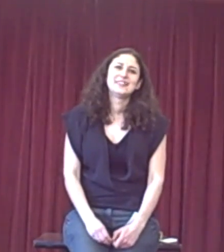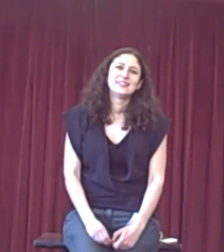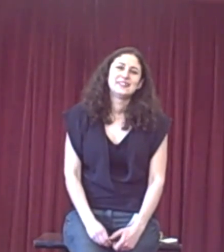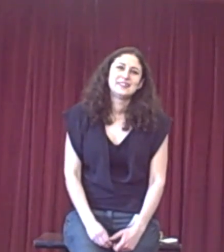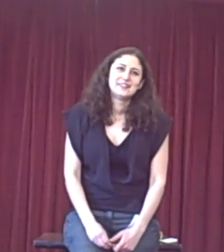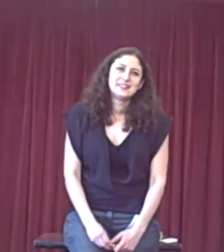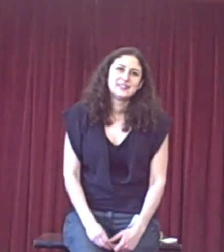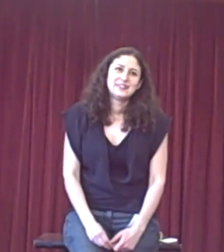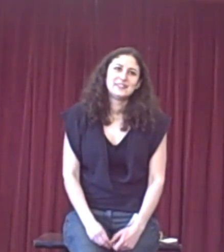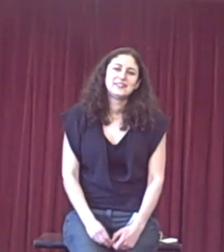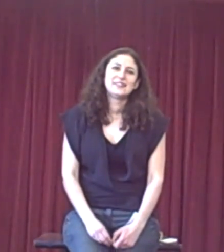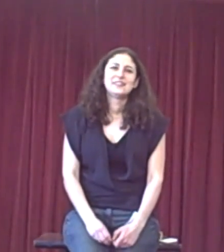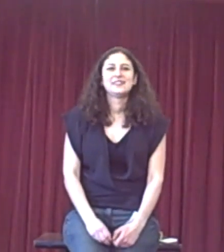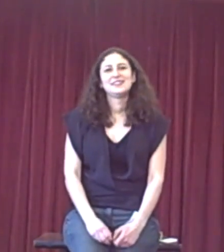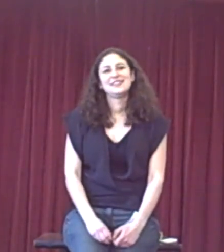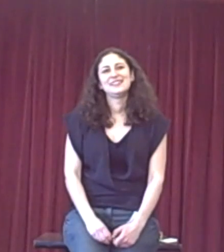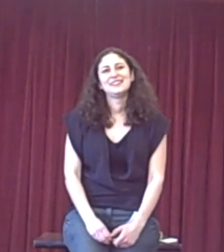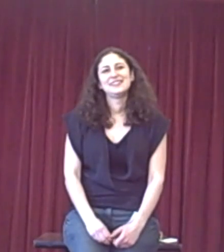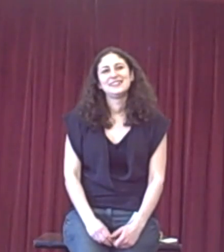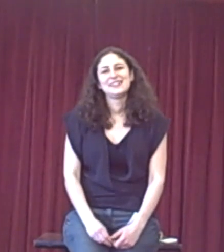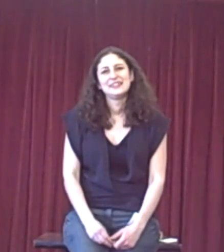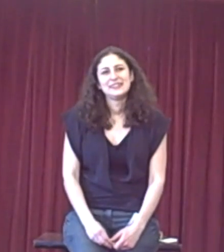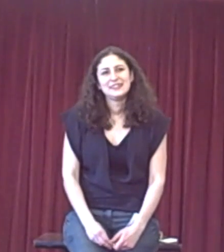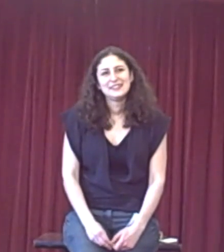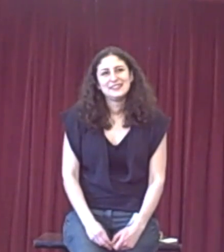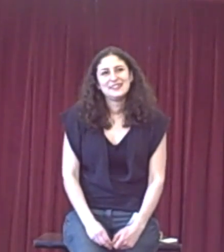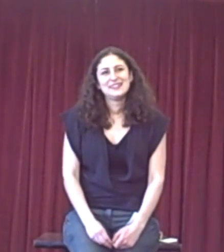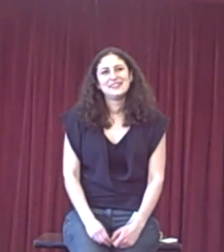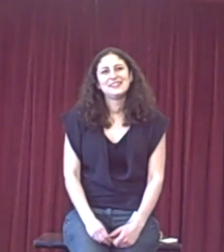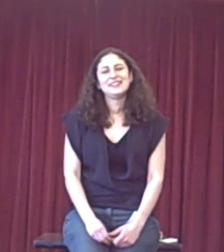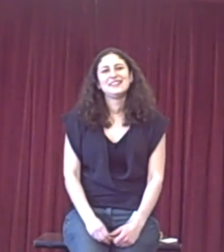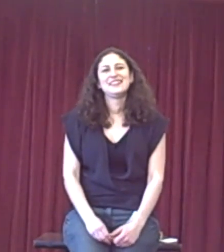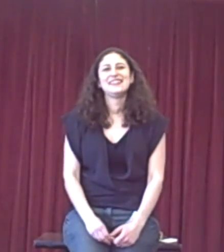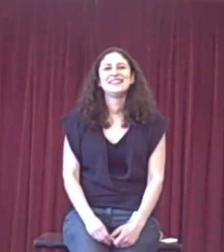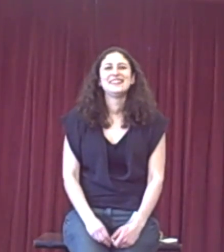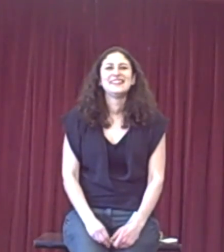them or say something, or say that they're irrelevant and more on?